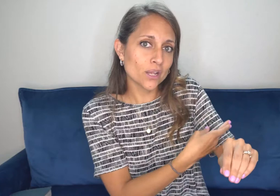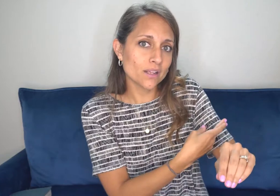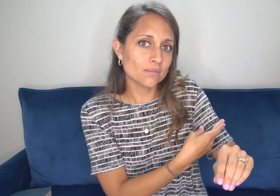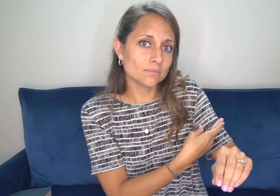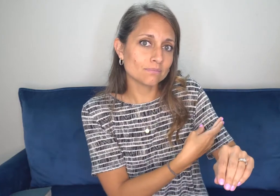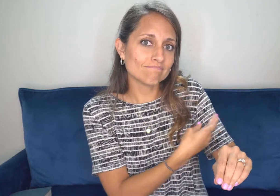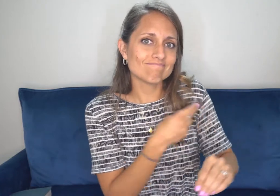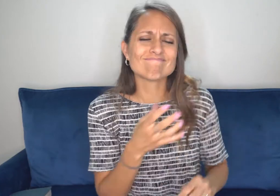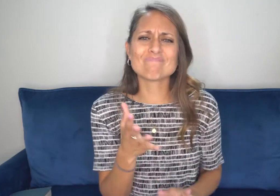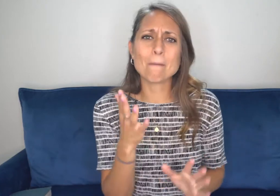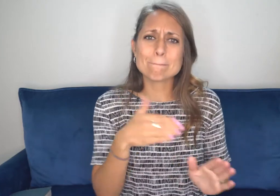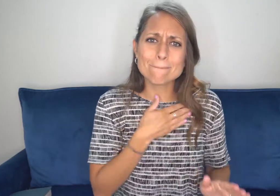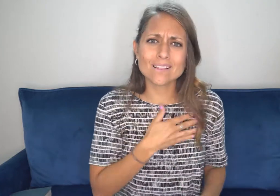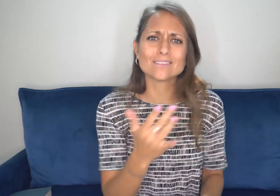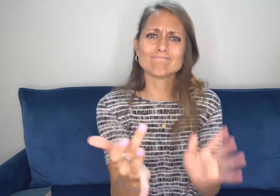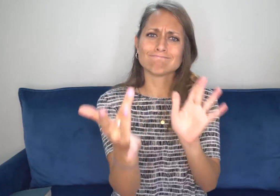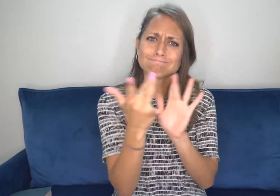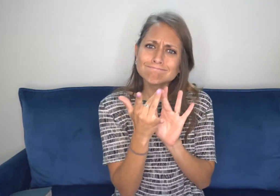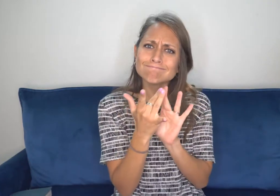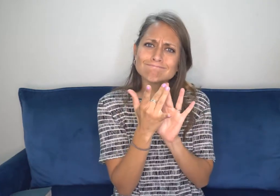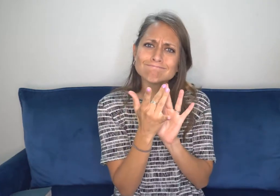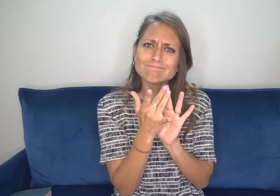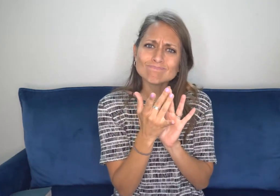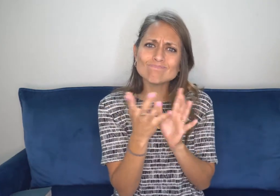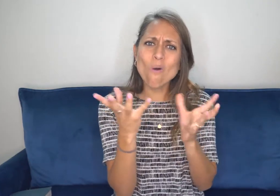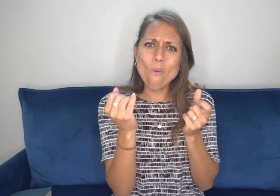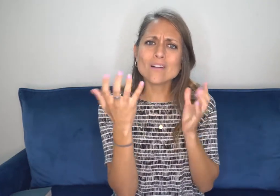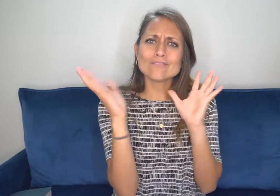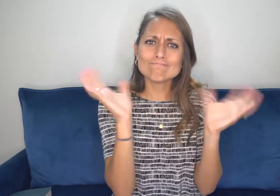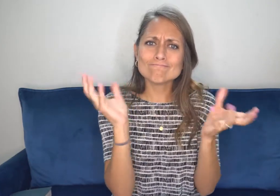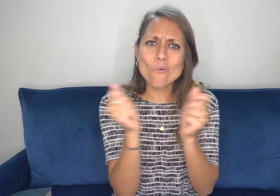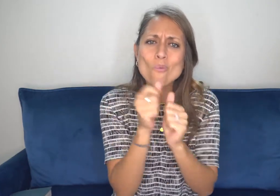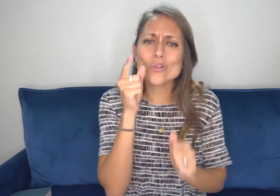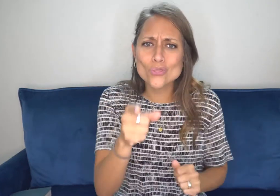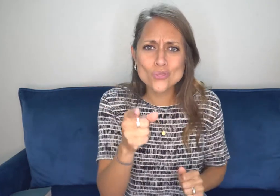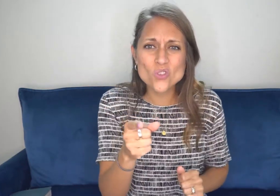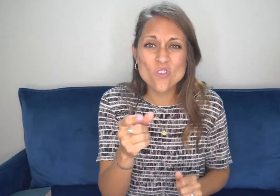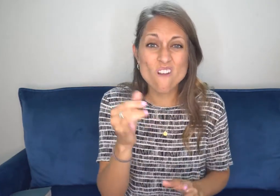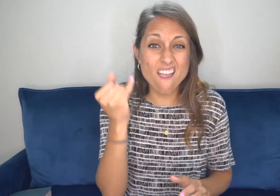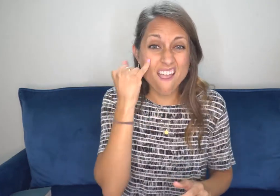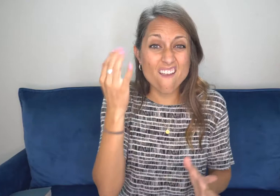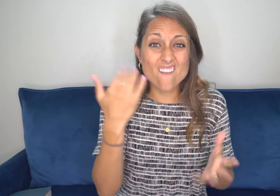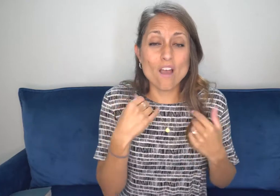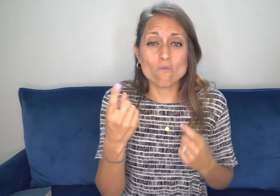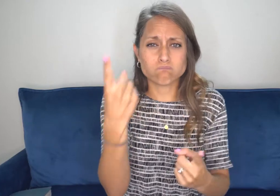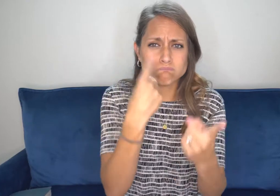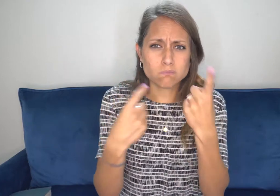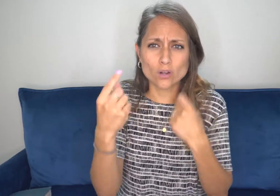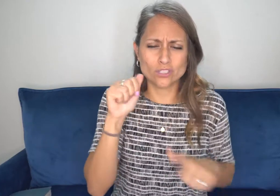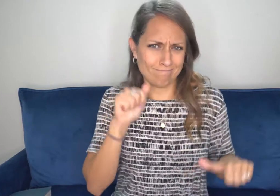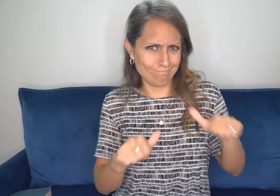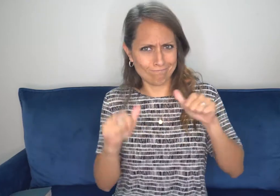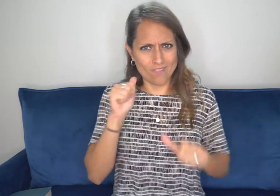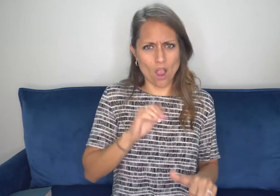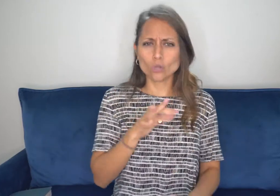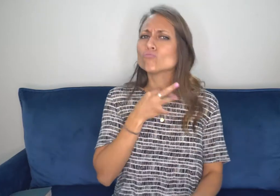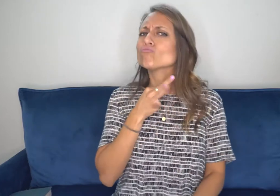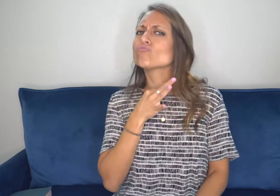So, if you're watching and you can identify yourself in the story as a lost sheep, please reach